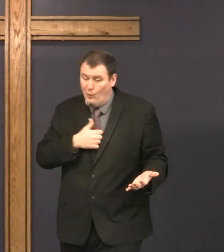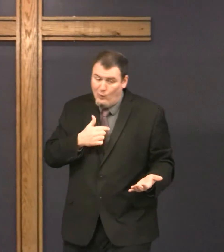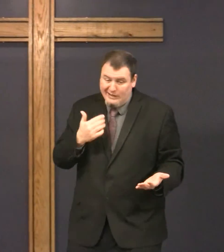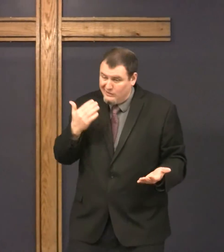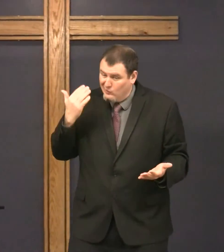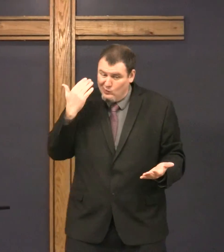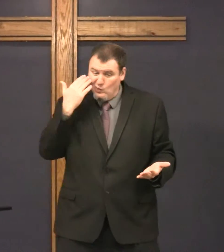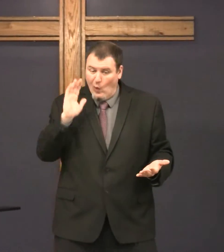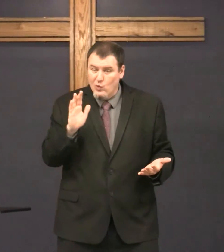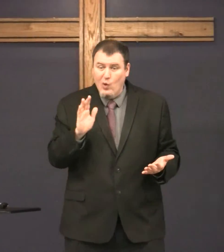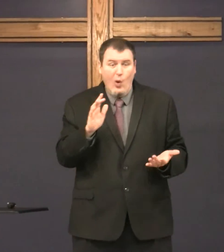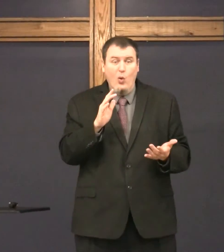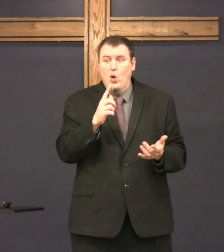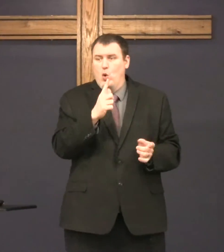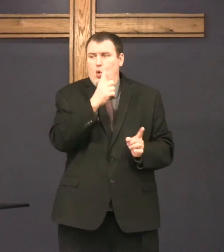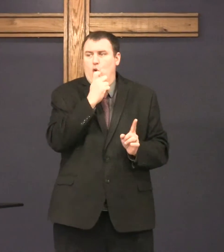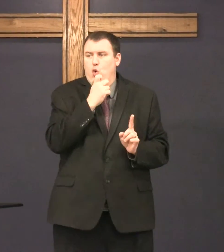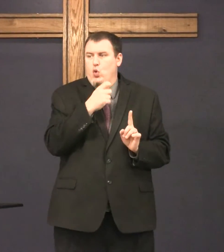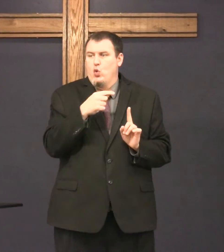So, we don't know